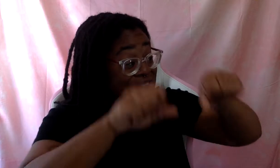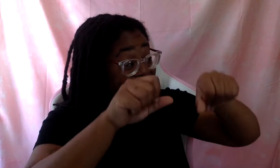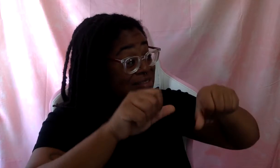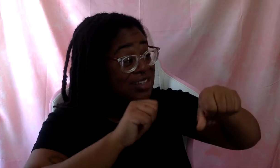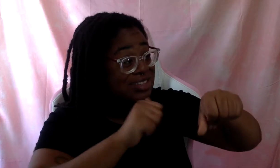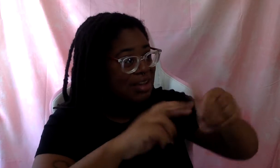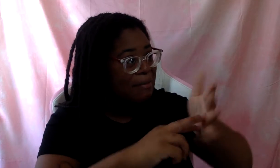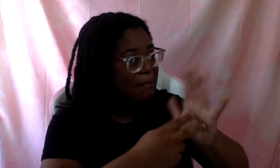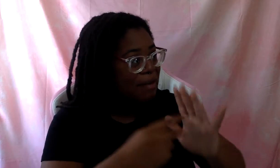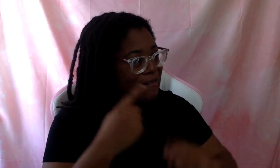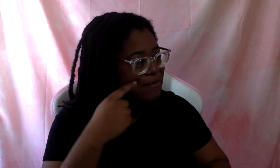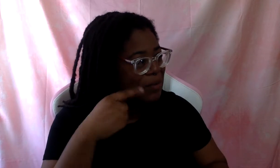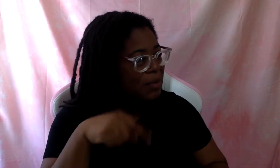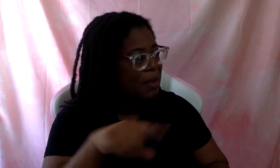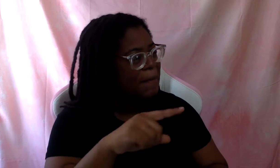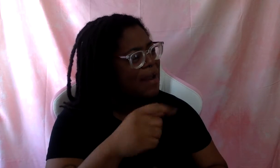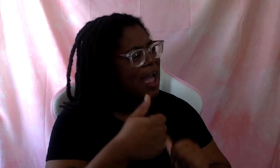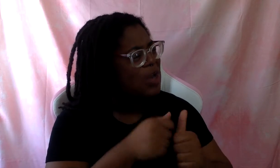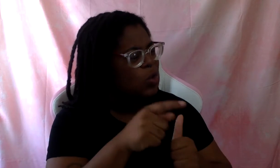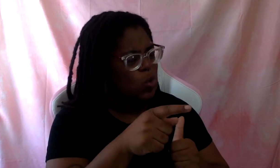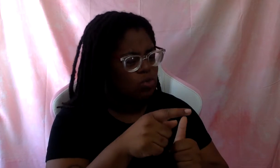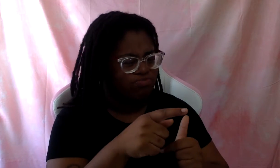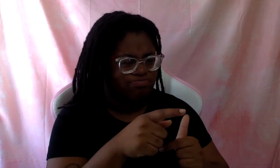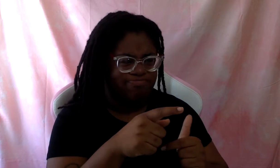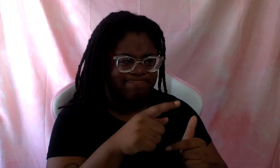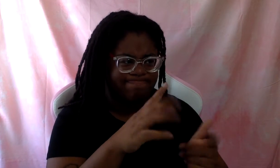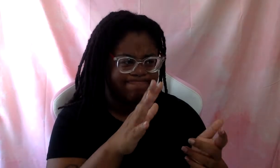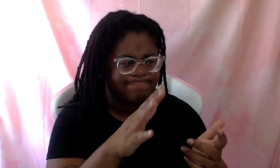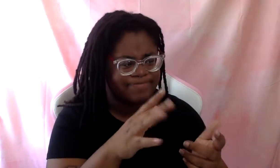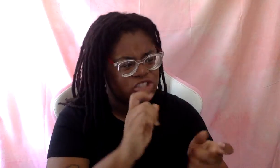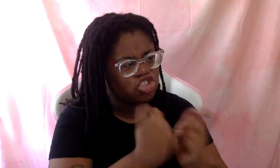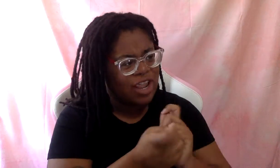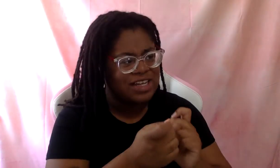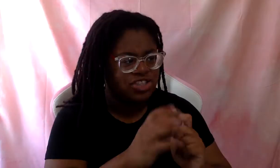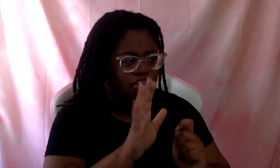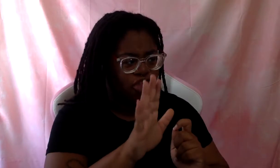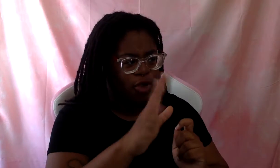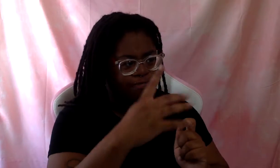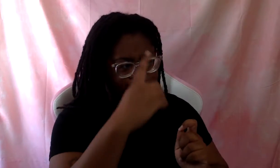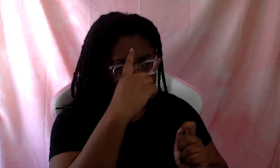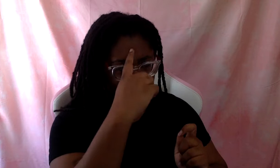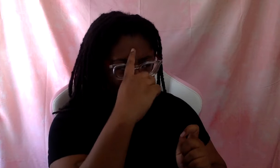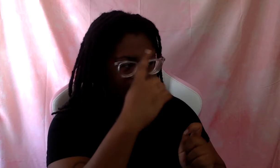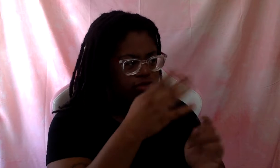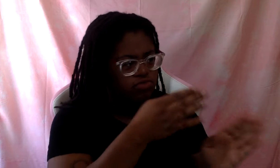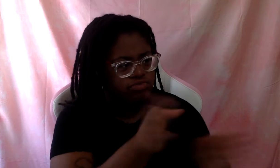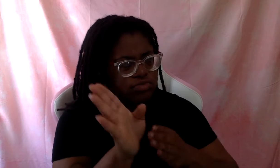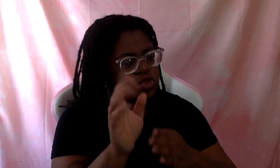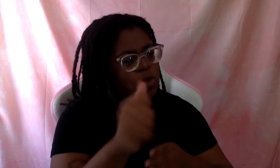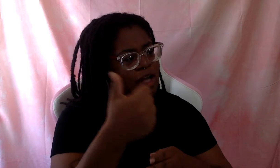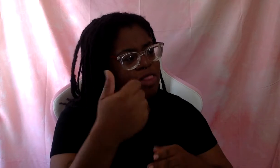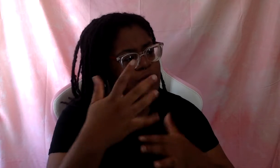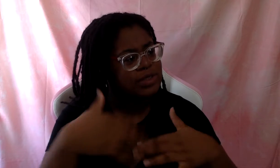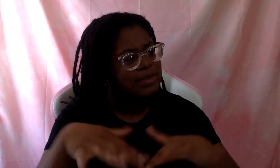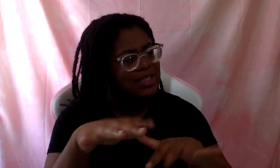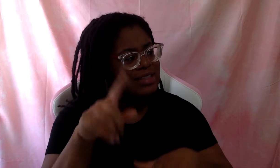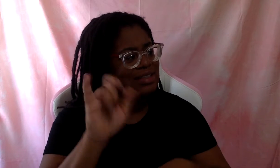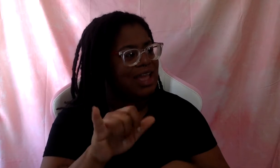How do you redirect those people to spaces that are meant for them? Yeah. Um, I think with my